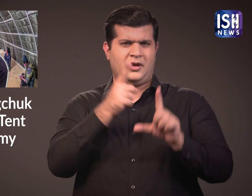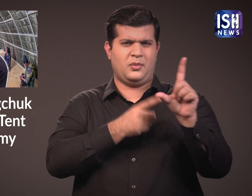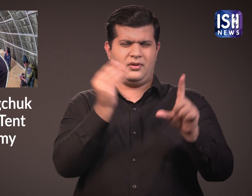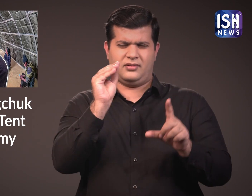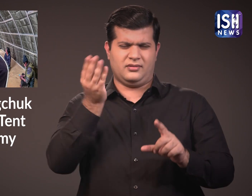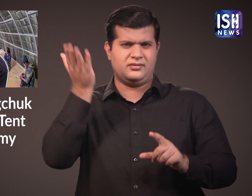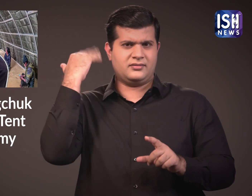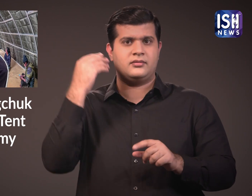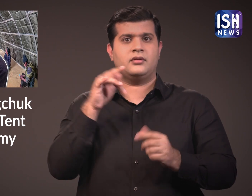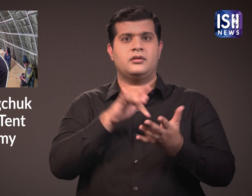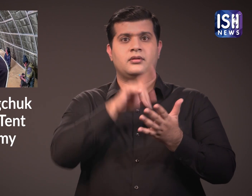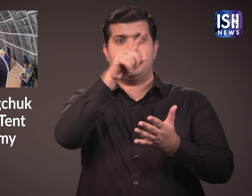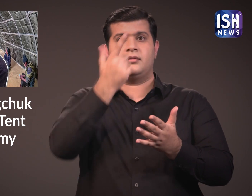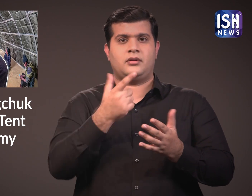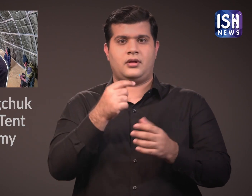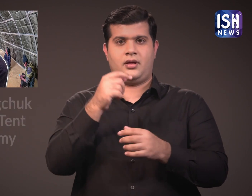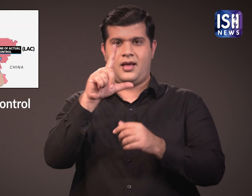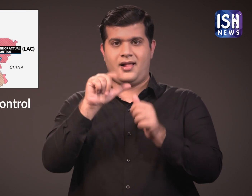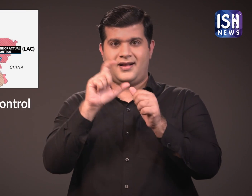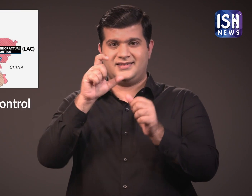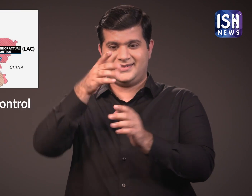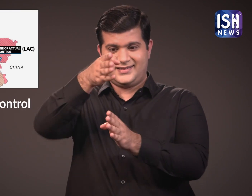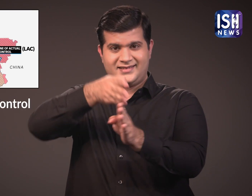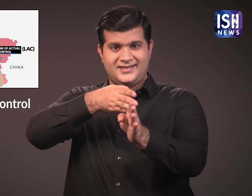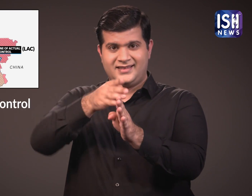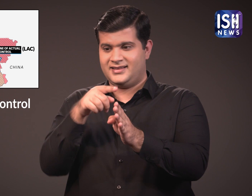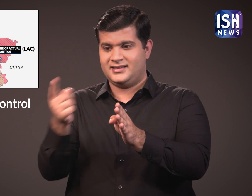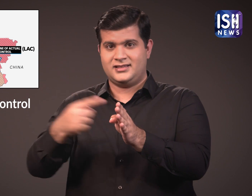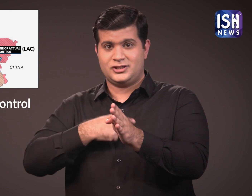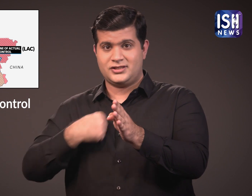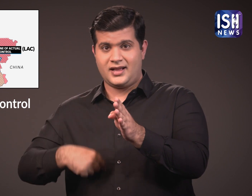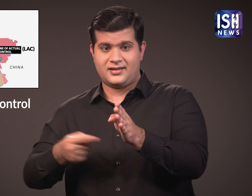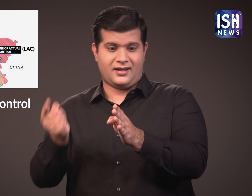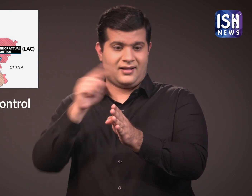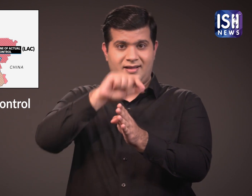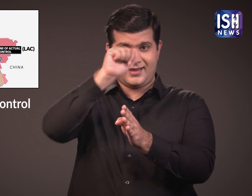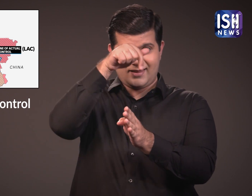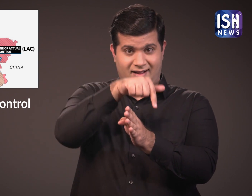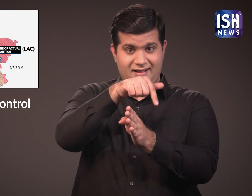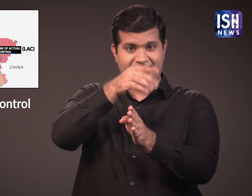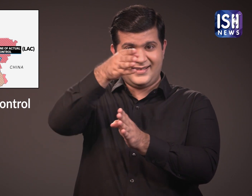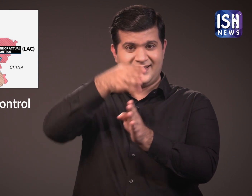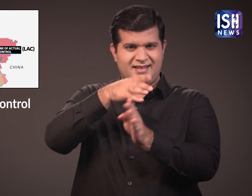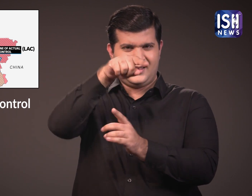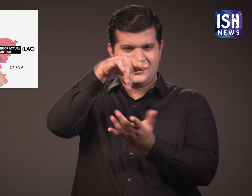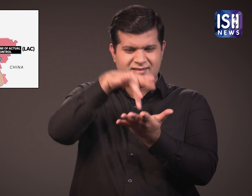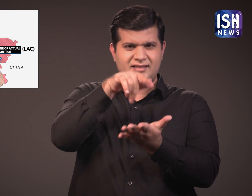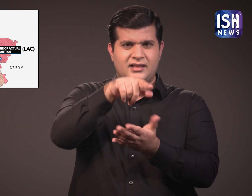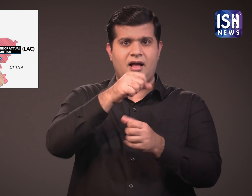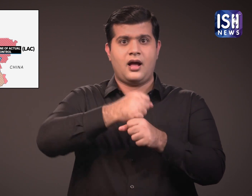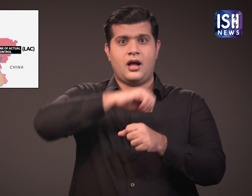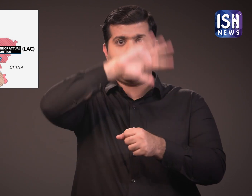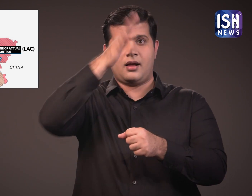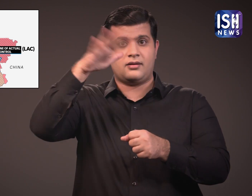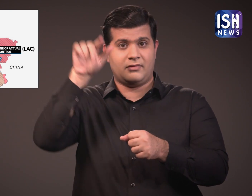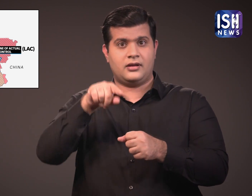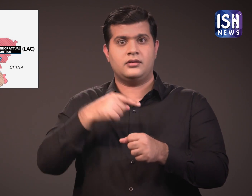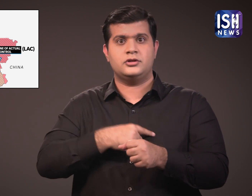He said that about a year ago at Galwan Valley along the LAC, following the stand-off between the Indian